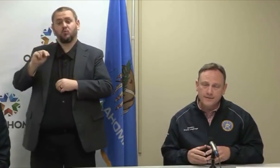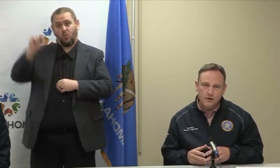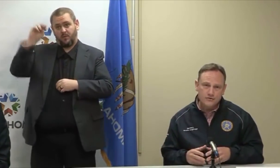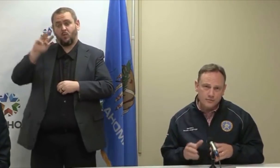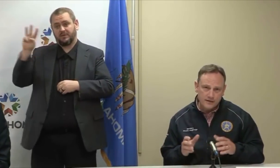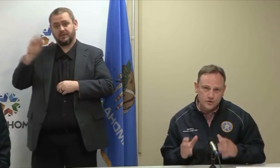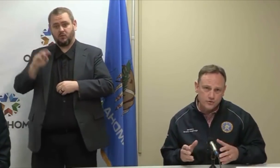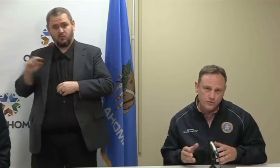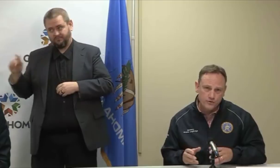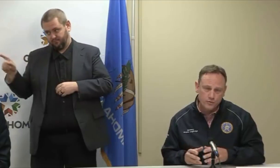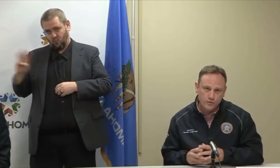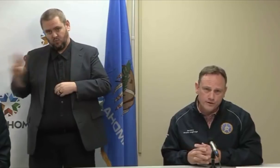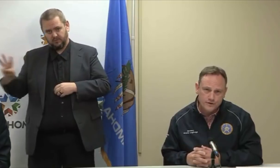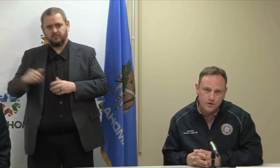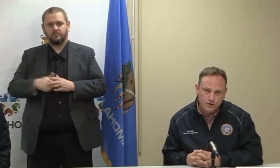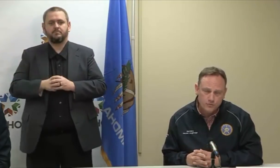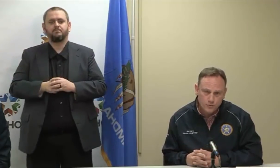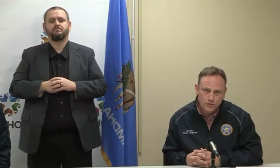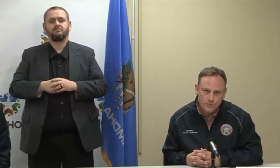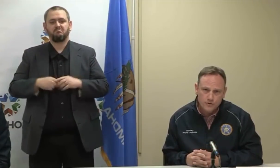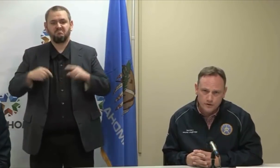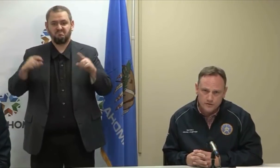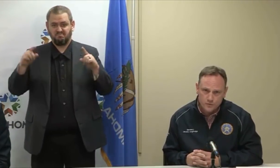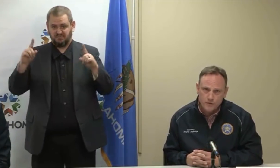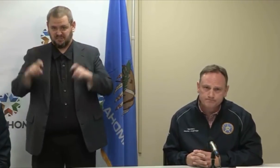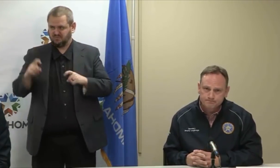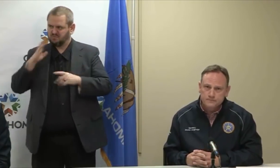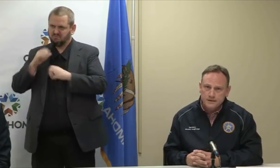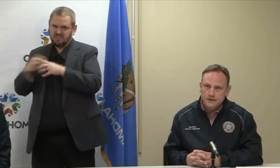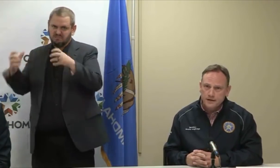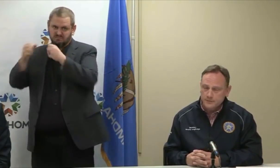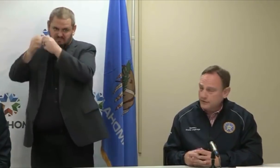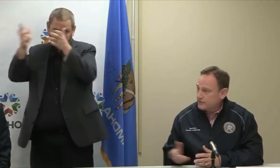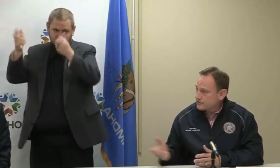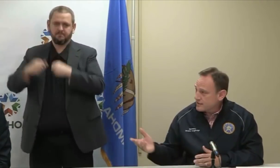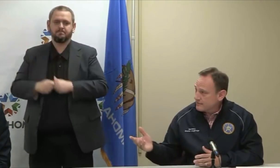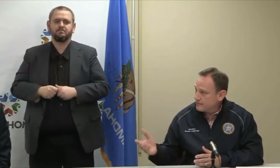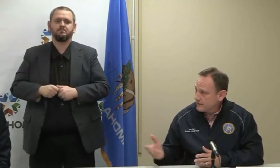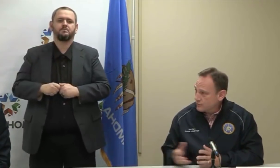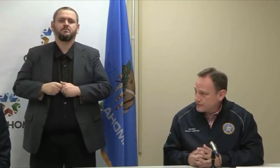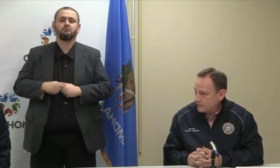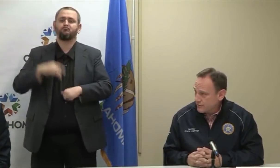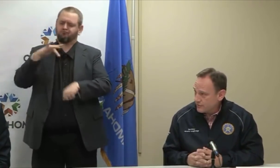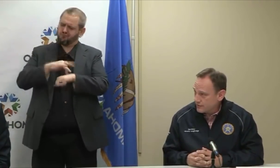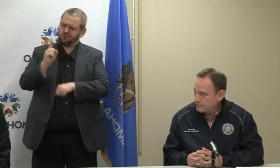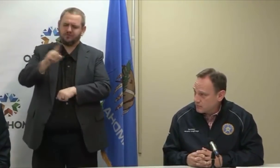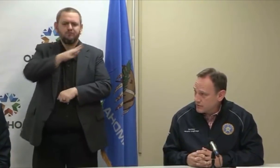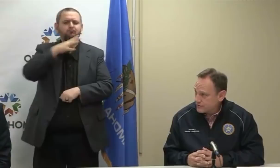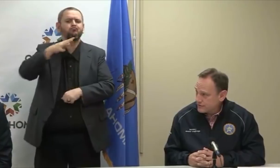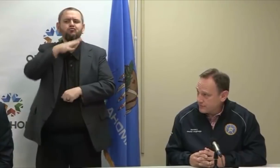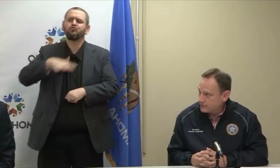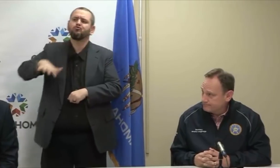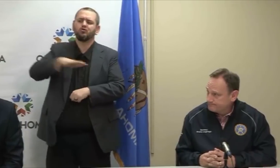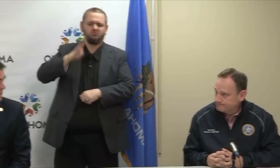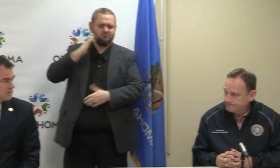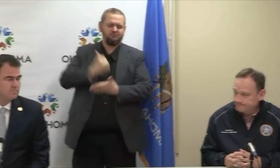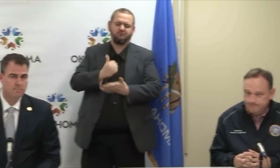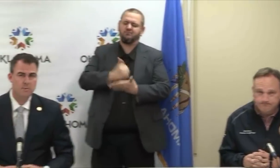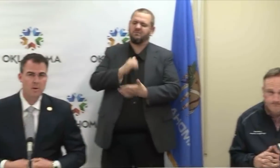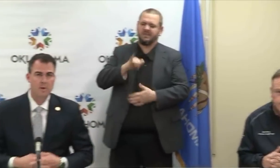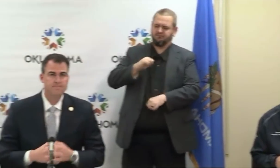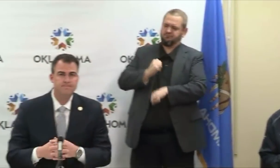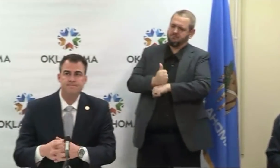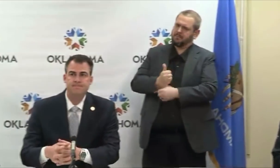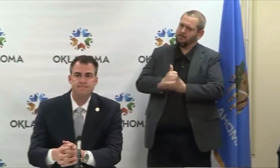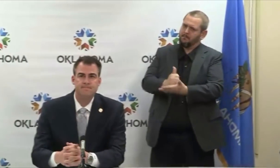and then also to make sure that we're reaching our rural community as well. I believe at this time we're turning it over to questions, Governor. Yes,